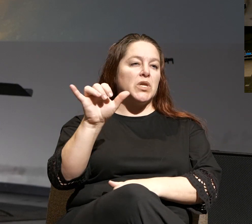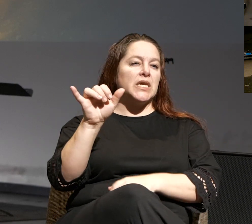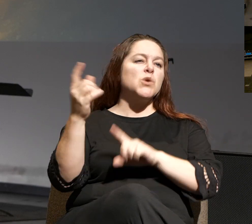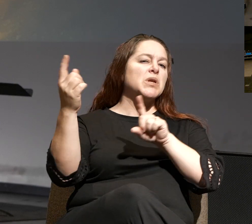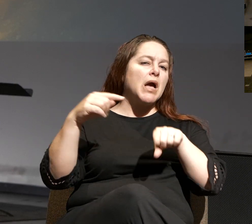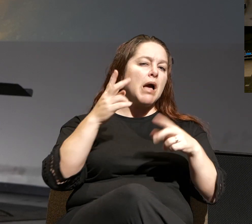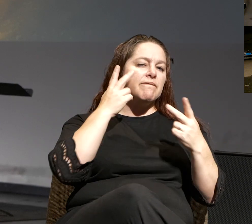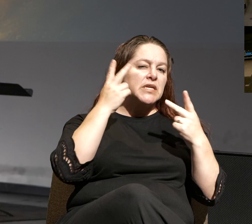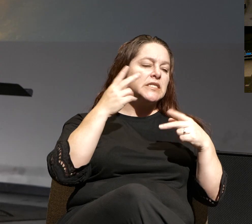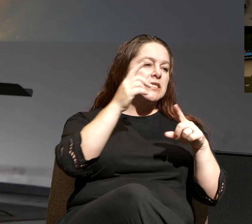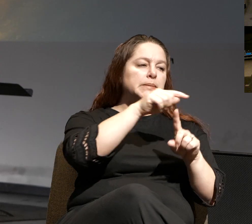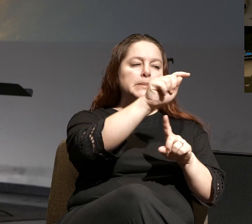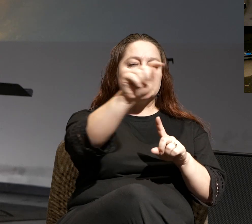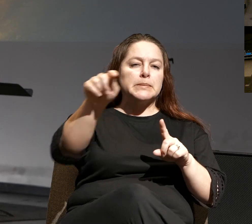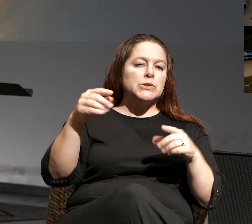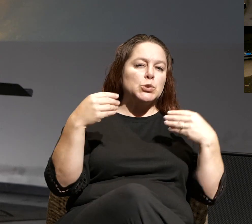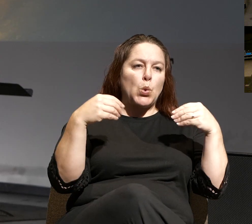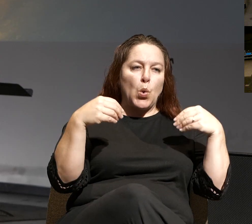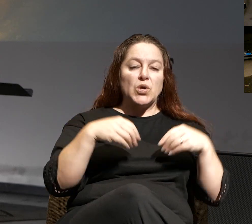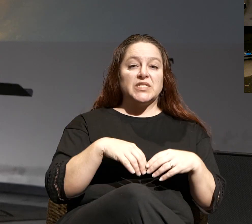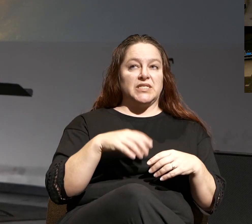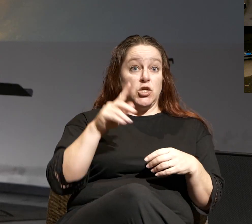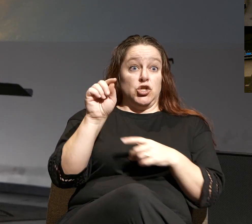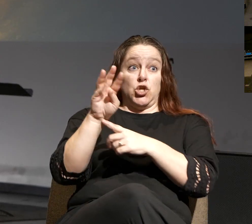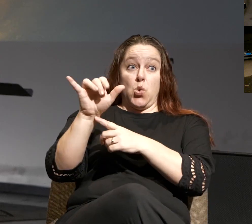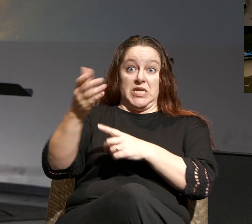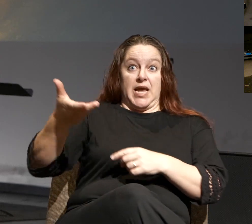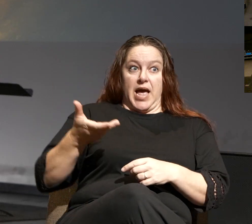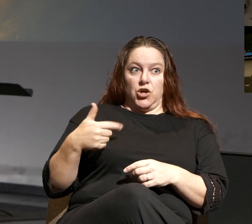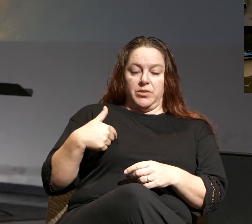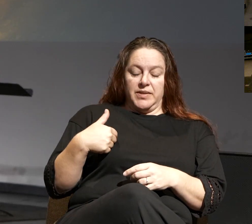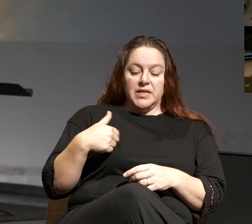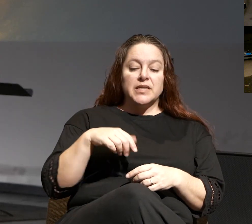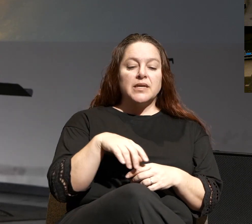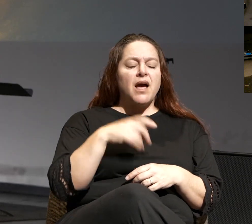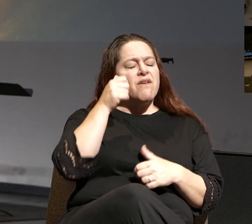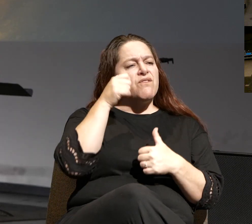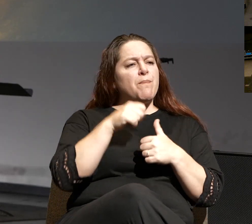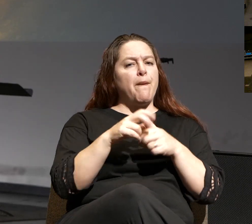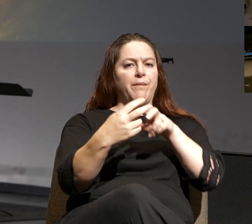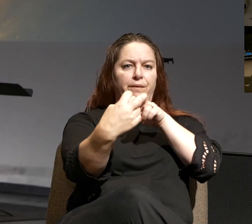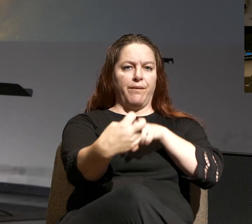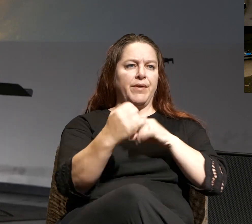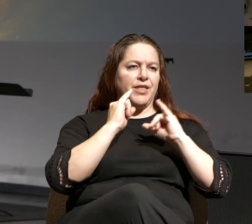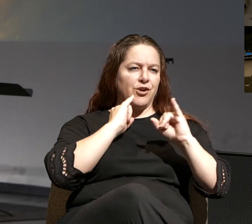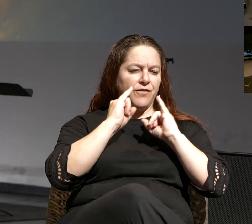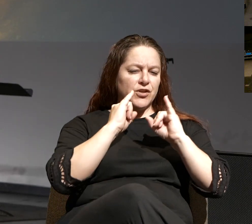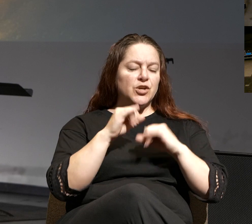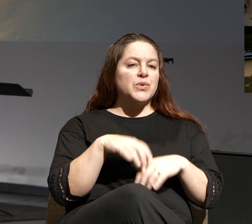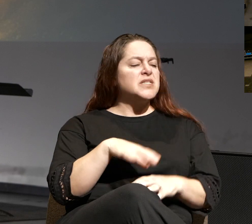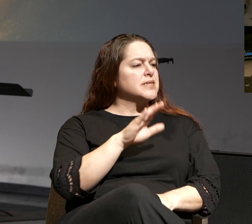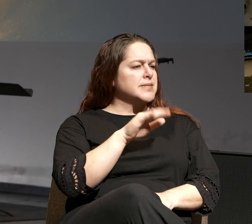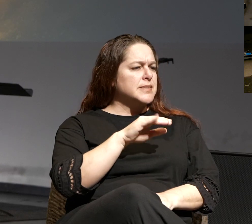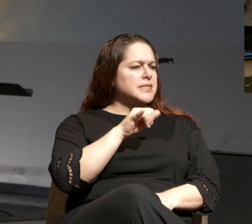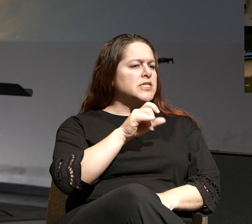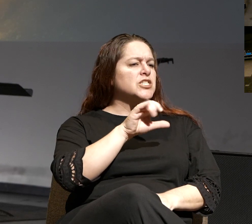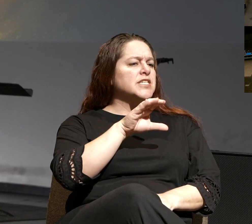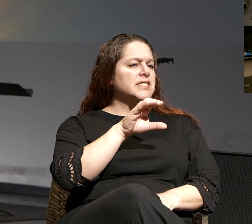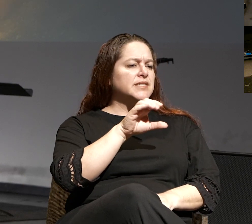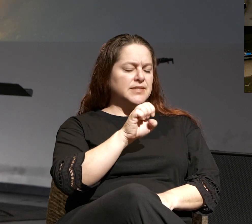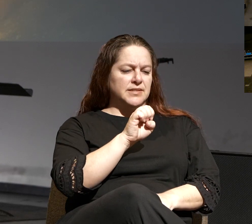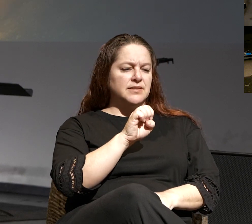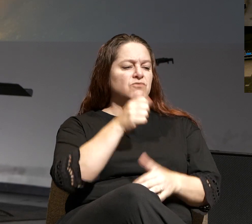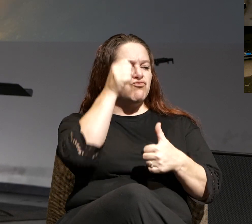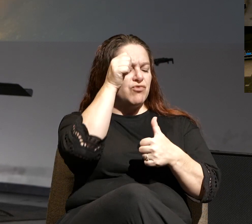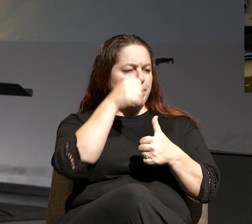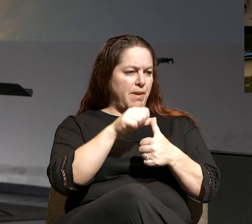He visited all the stores. Tony was the guy who hired me. And I remember sitting with him in the interview, and he said, Jace, I want you to remember